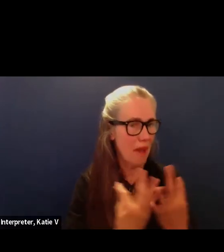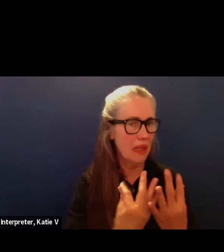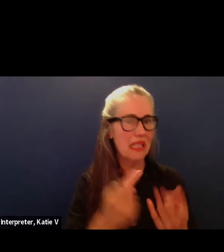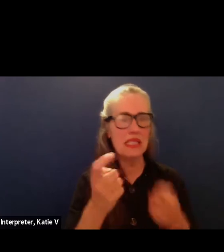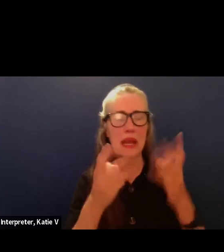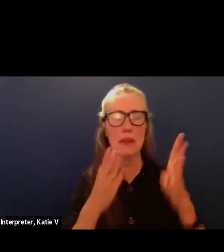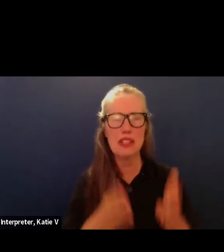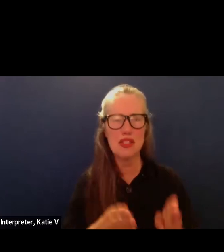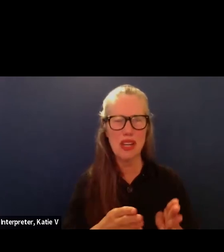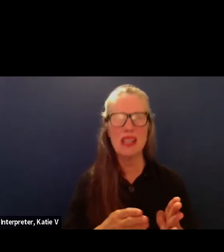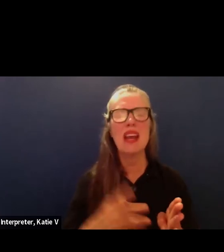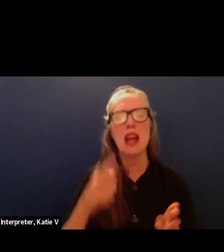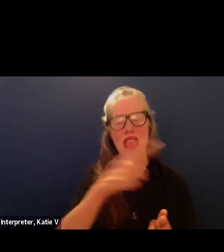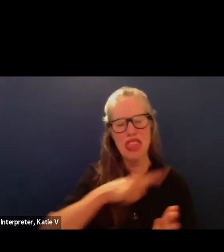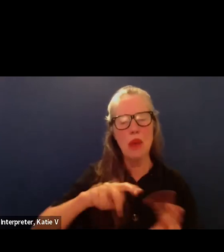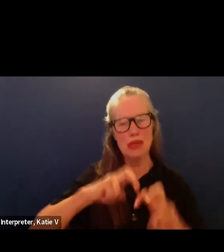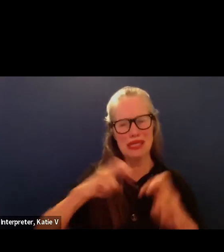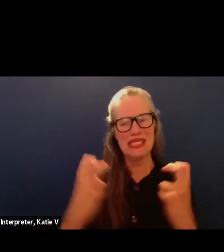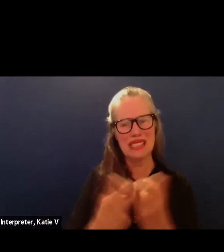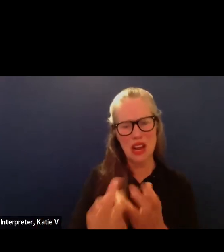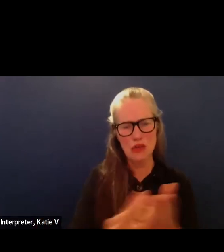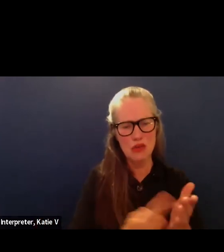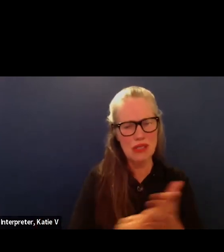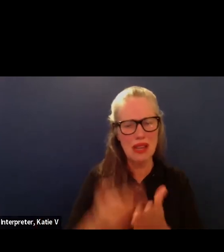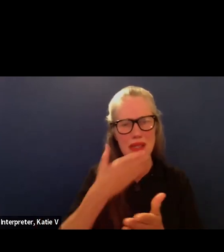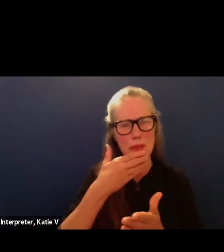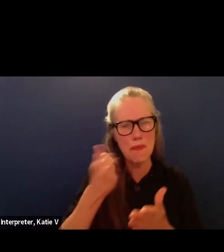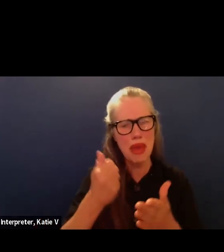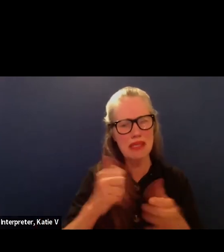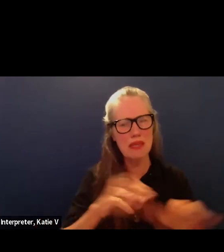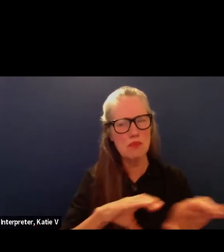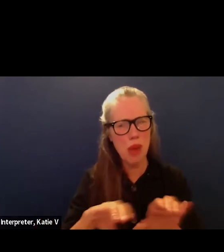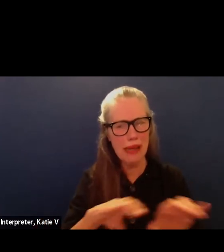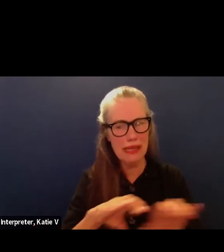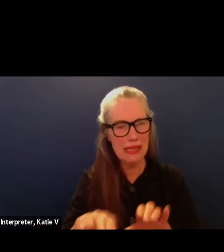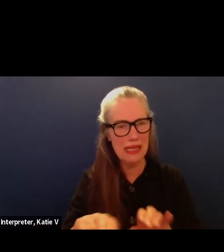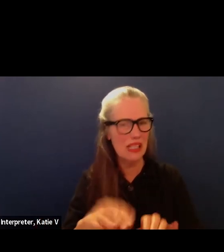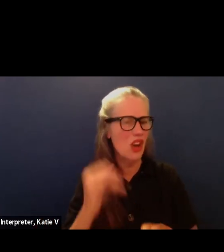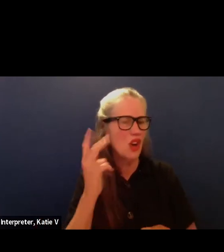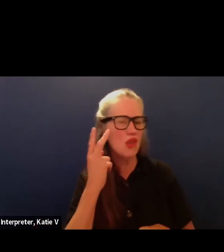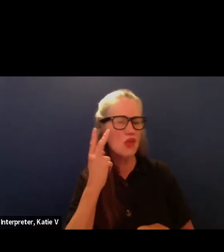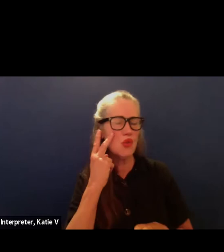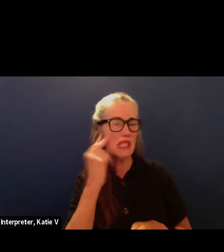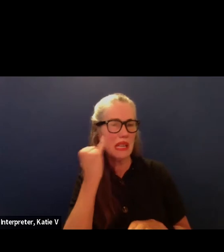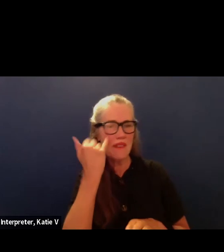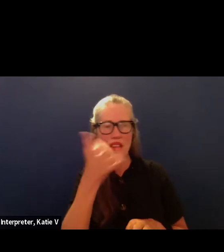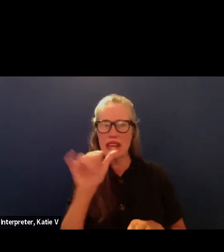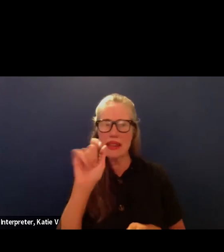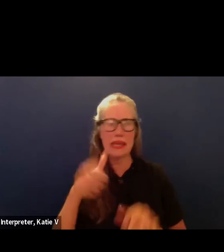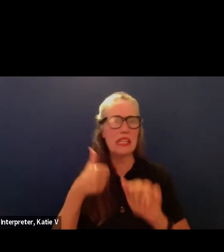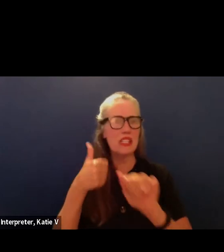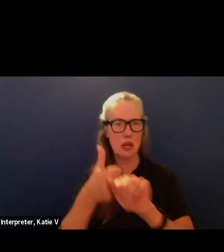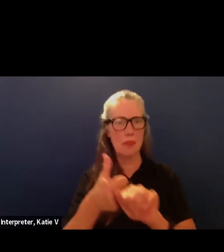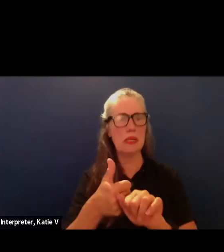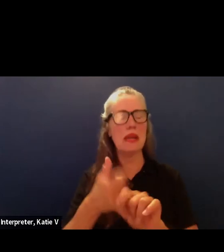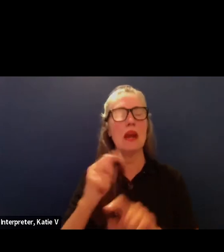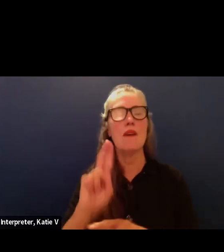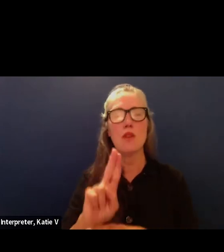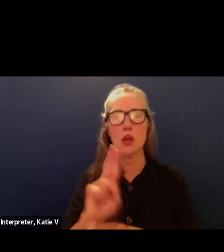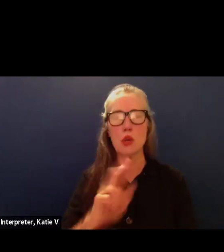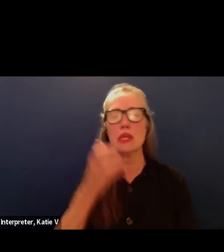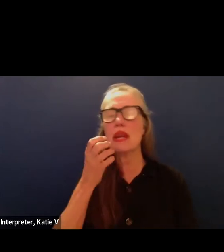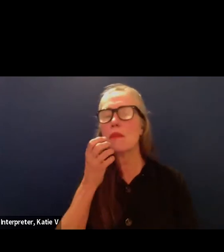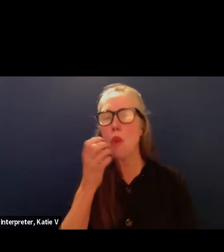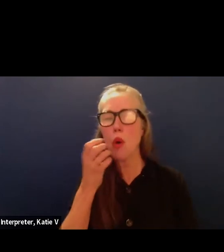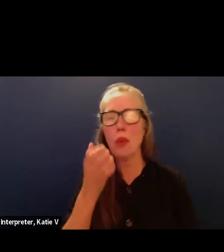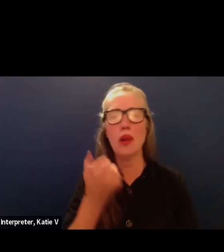practices and any proposed board policy if needed updates on mobile device use additionally last